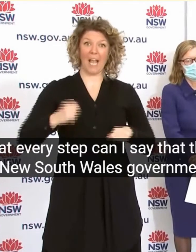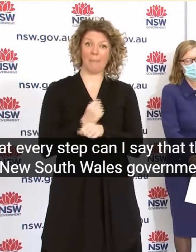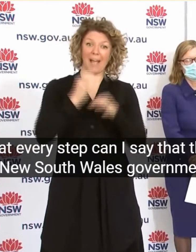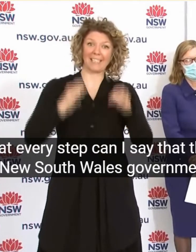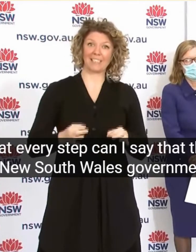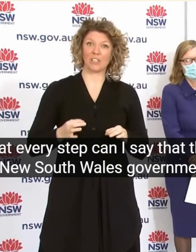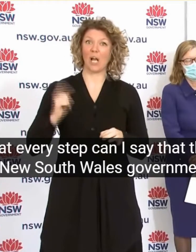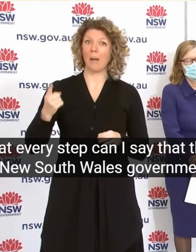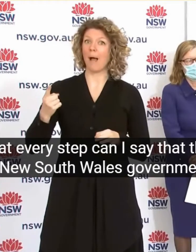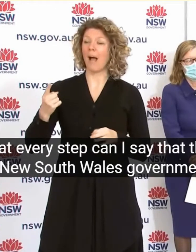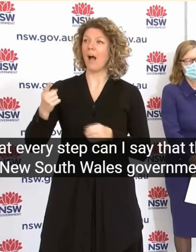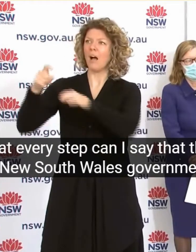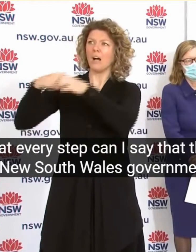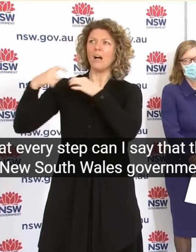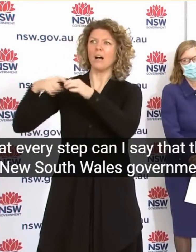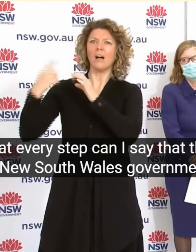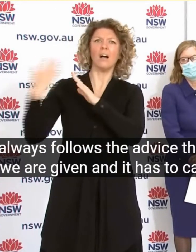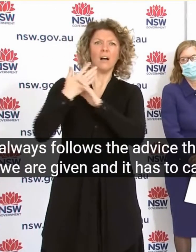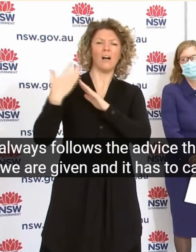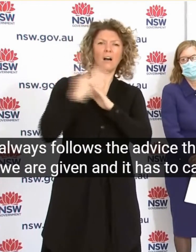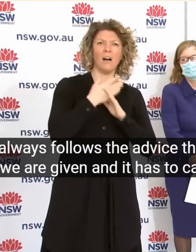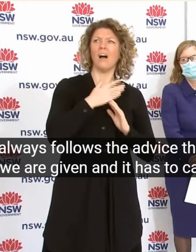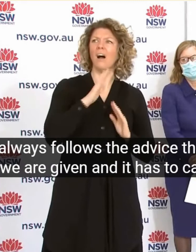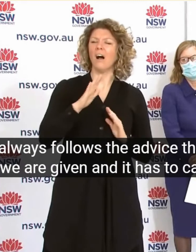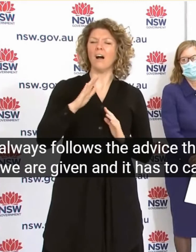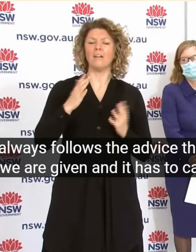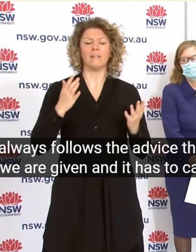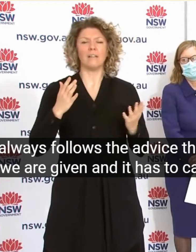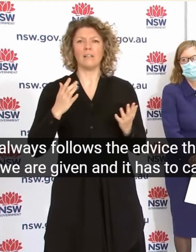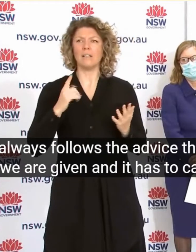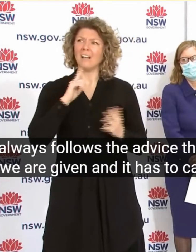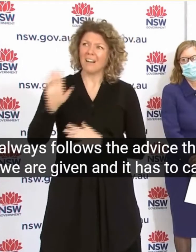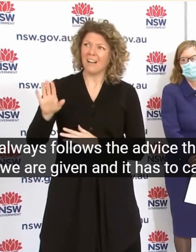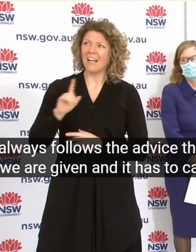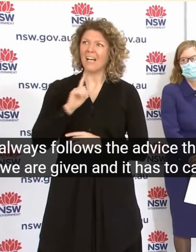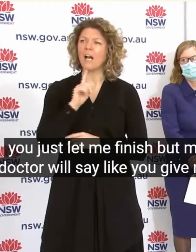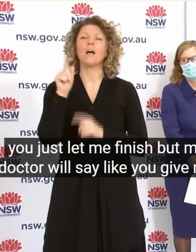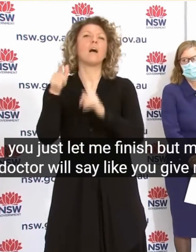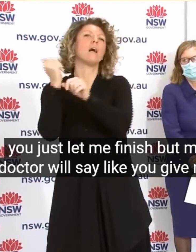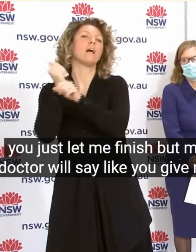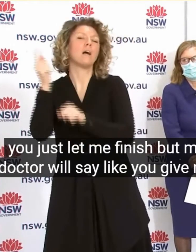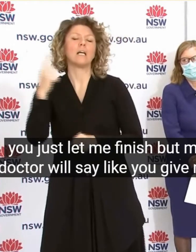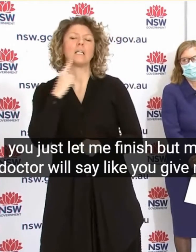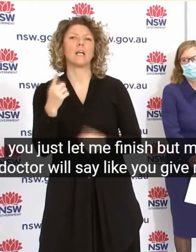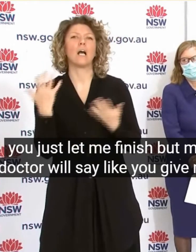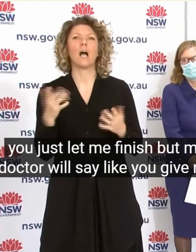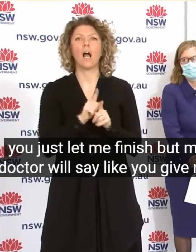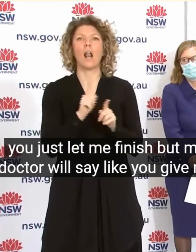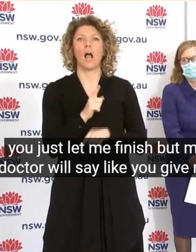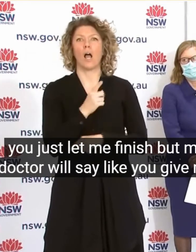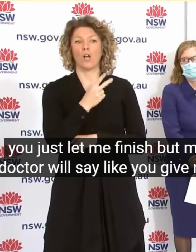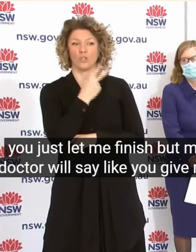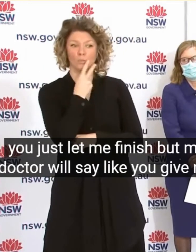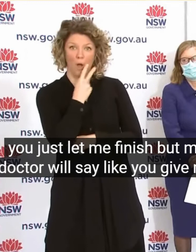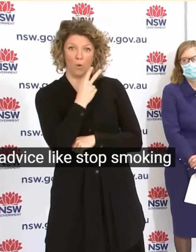It Has To Can You Just Let Me Finish Hang On Sorry But My Doctor Will Say Like Will Give Me Advice Like Stop Smoking And Don't Get Cancer Keep Smoking